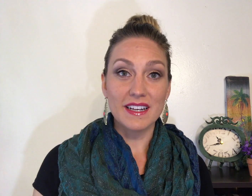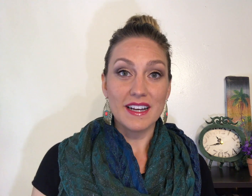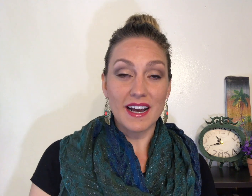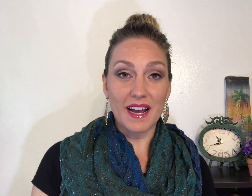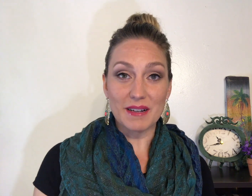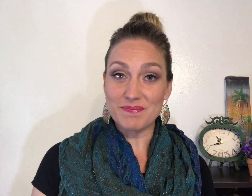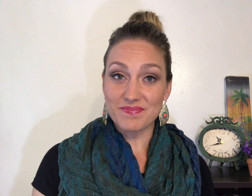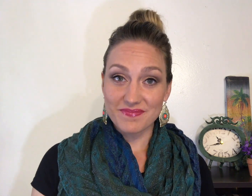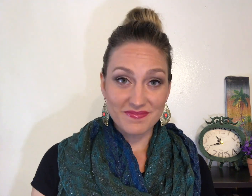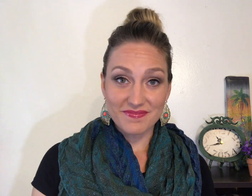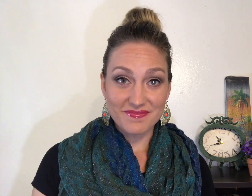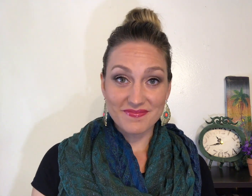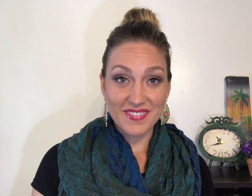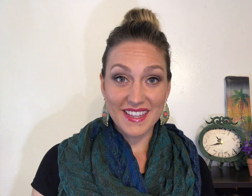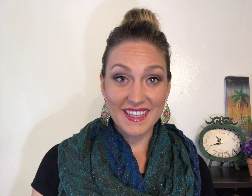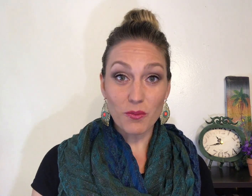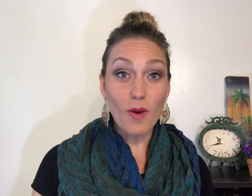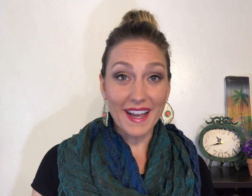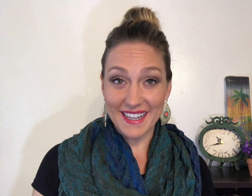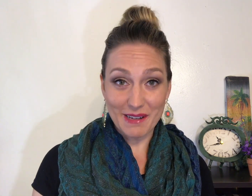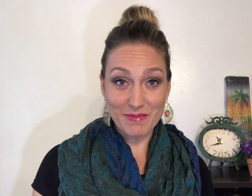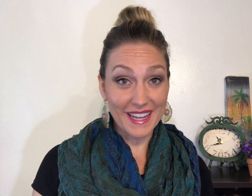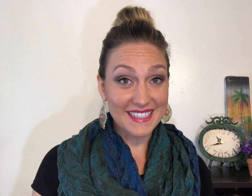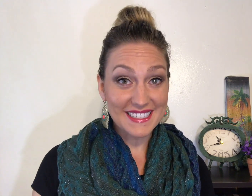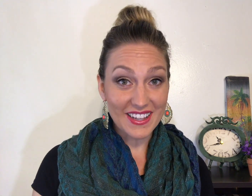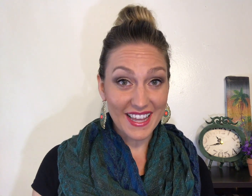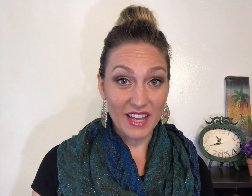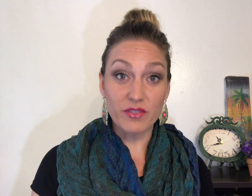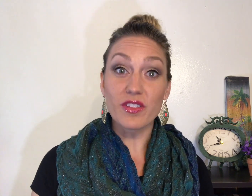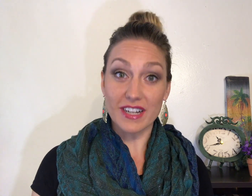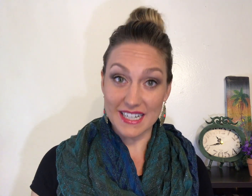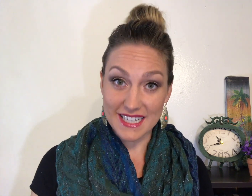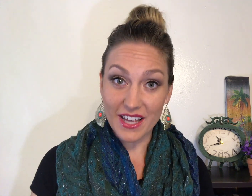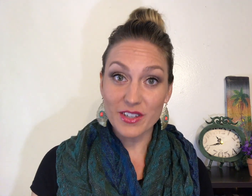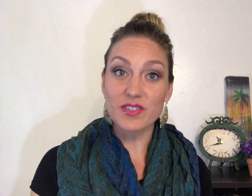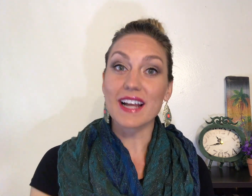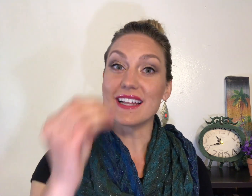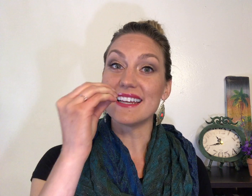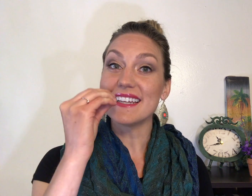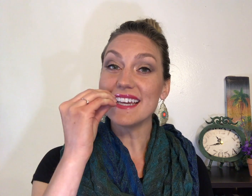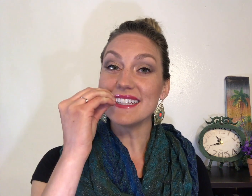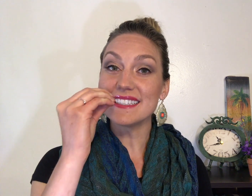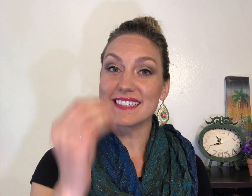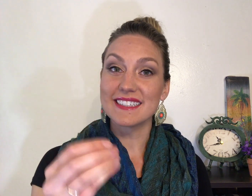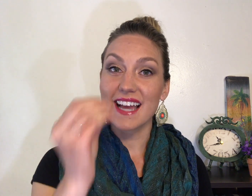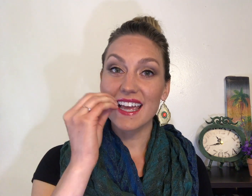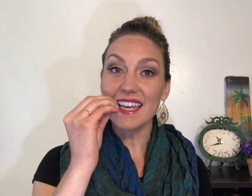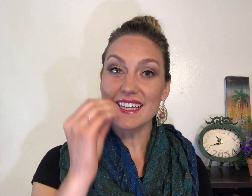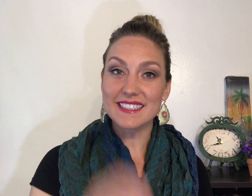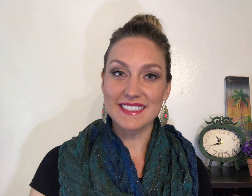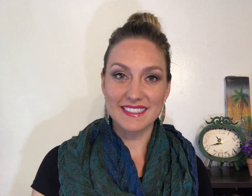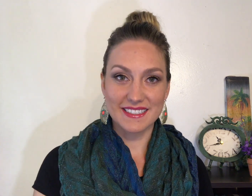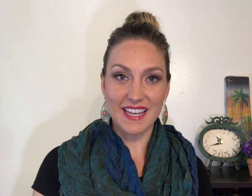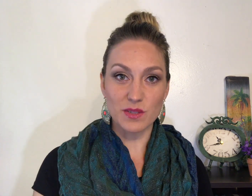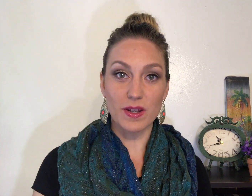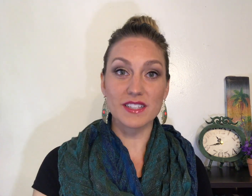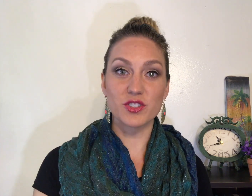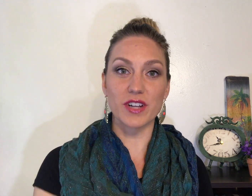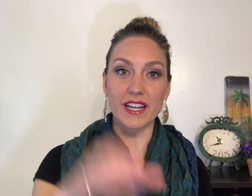whine and complain until they get food they're gonna tell you directly eat eat as well as drink.